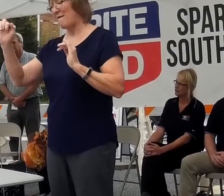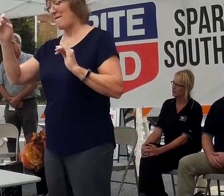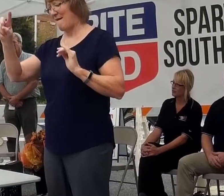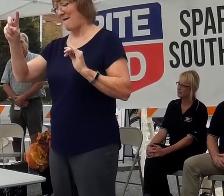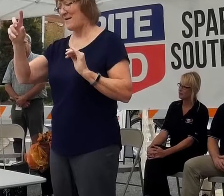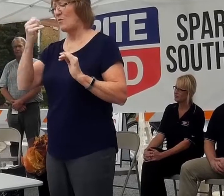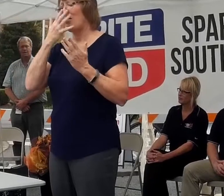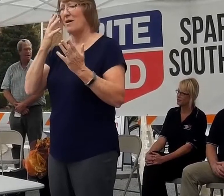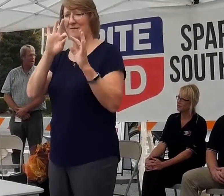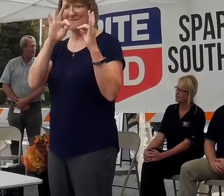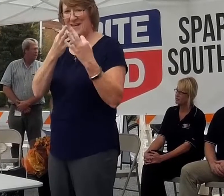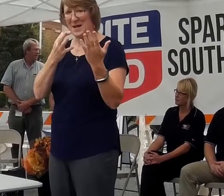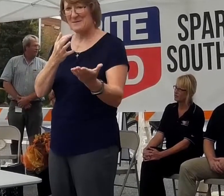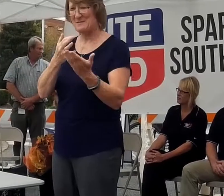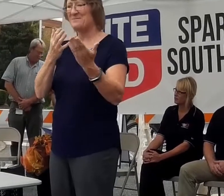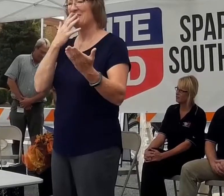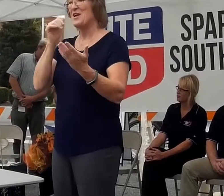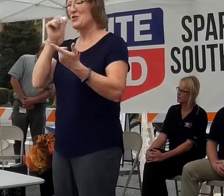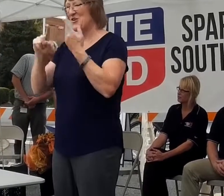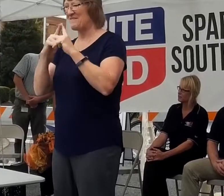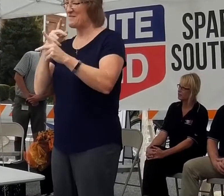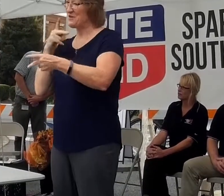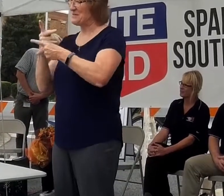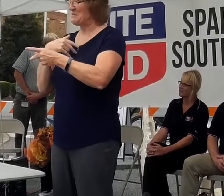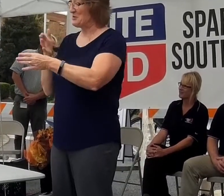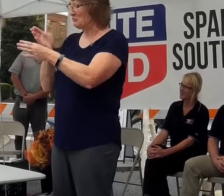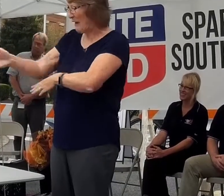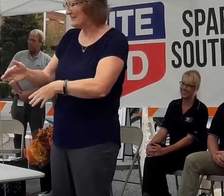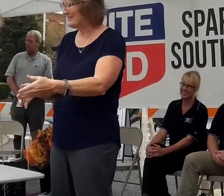I'd like to thank my family. I'd like to thank my girlfriend for keeping me straight.